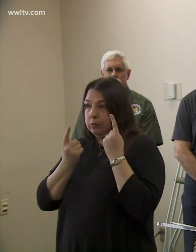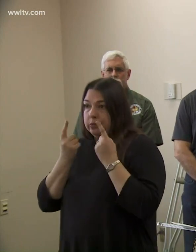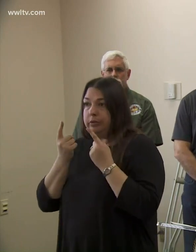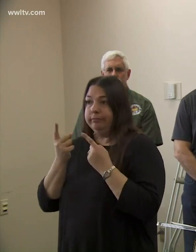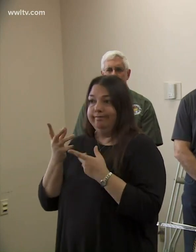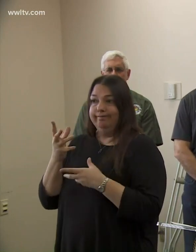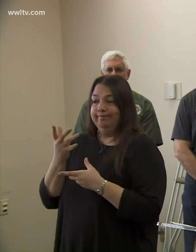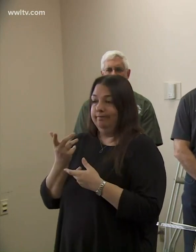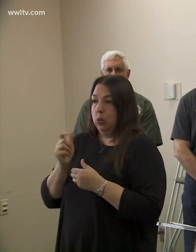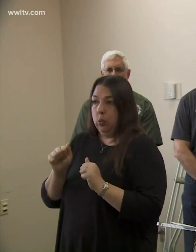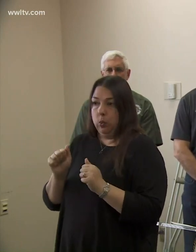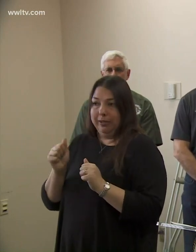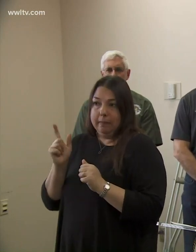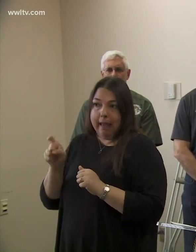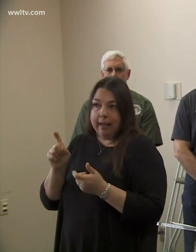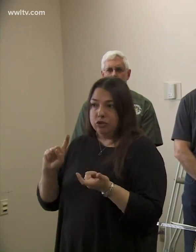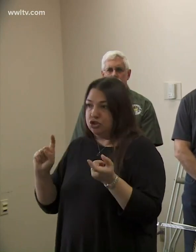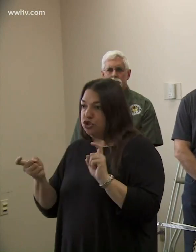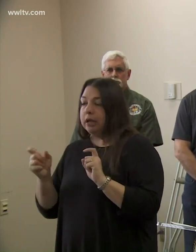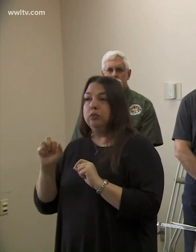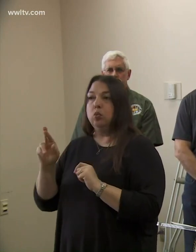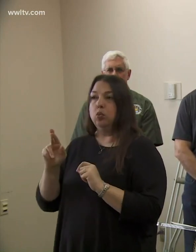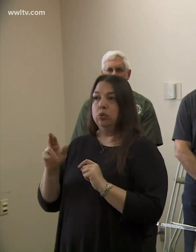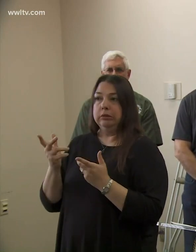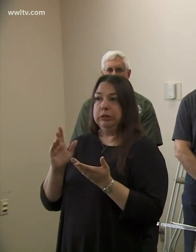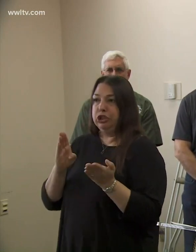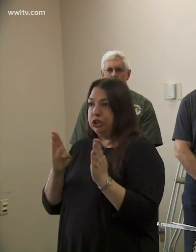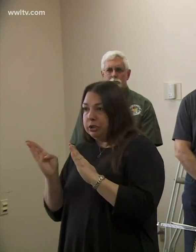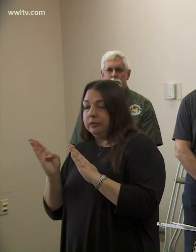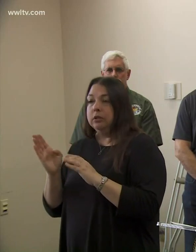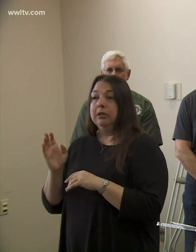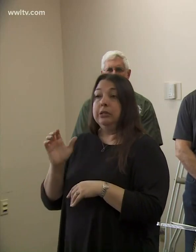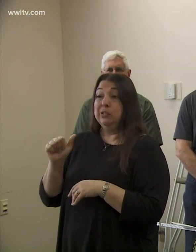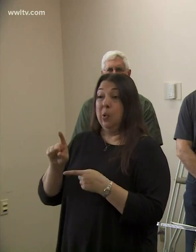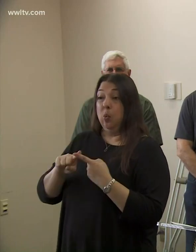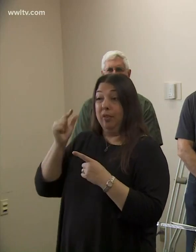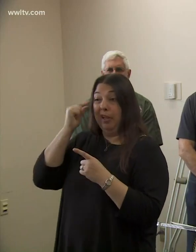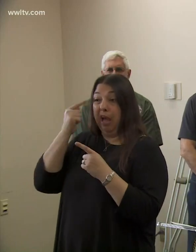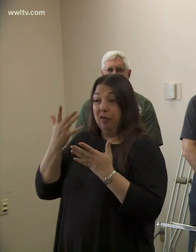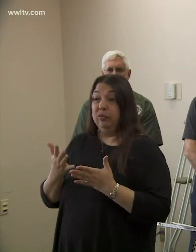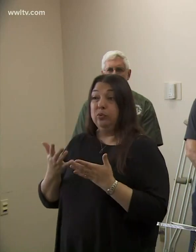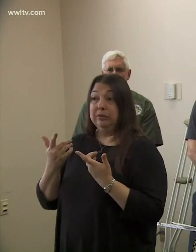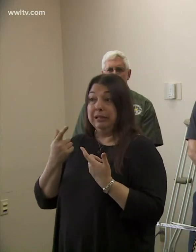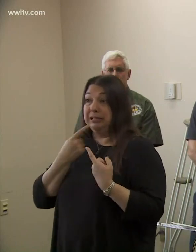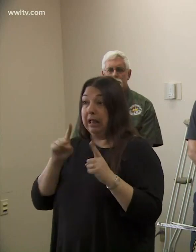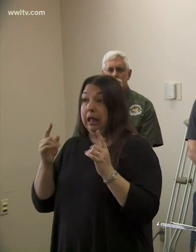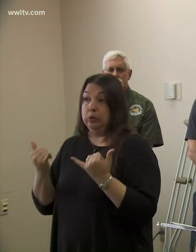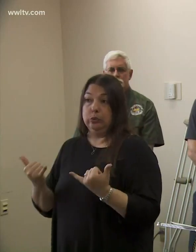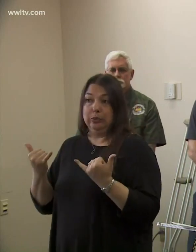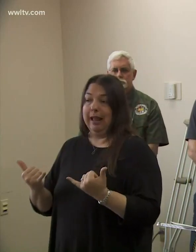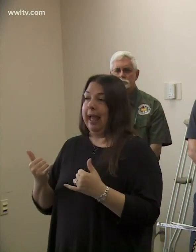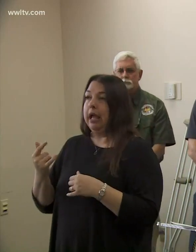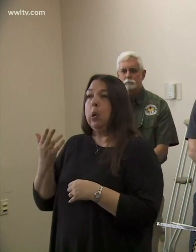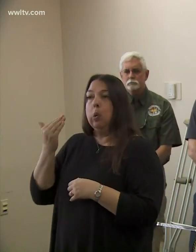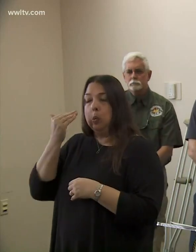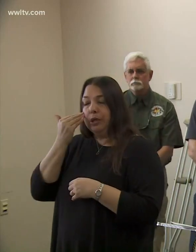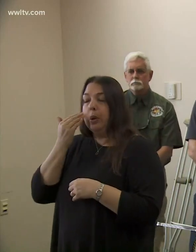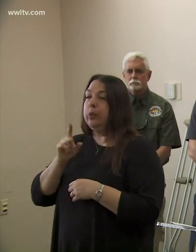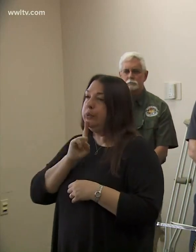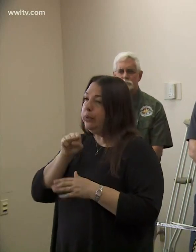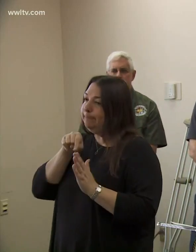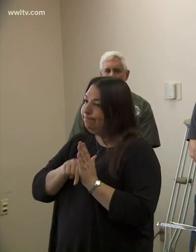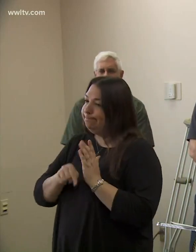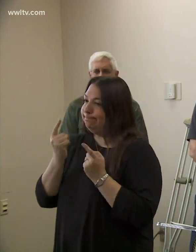And at any point we could have to make a shift or a change. And so, uh, when the governor made the declaration today, we know that he did not take that, uh,